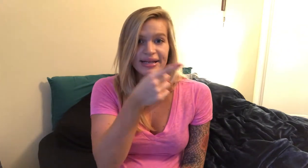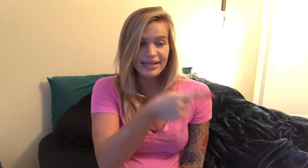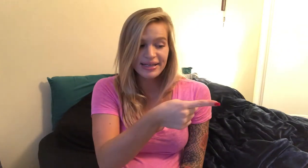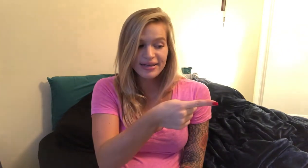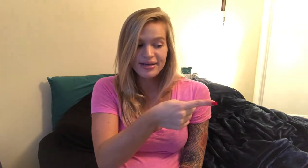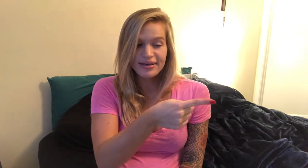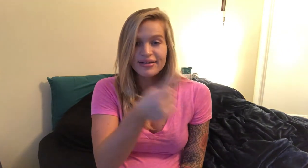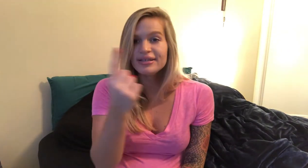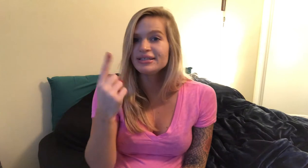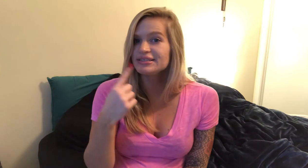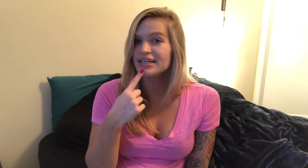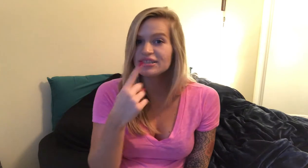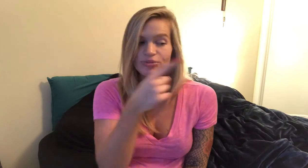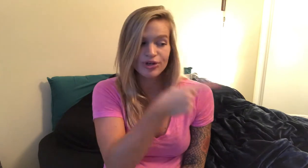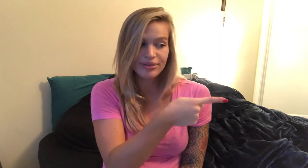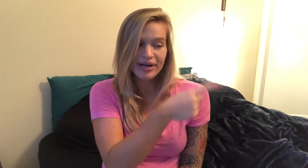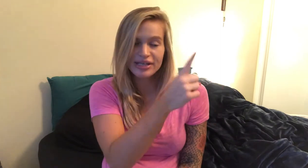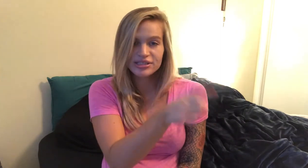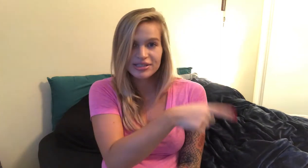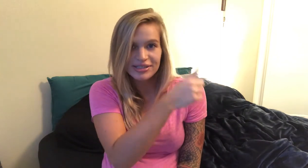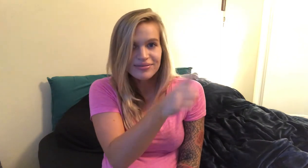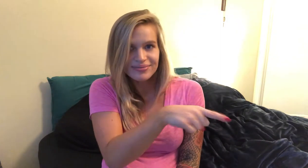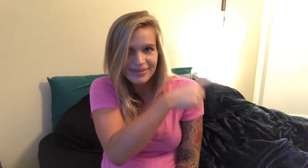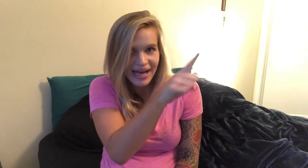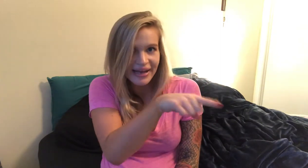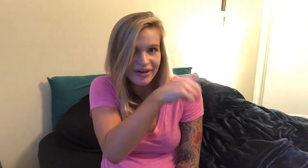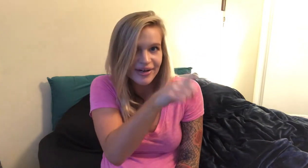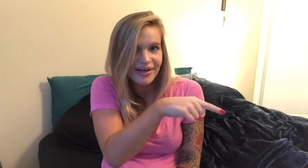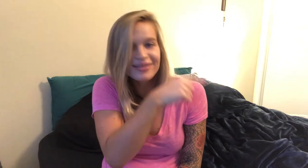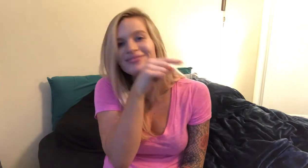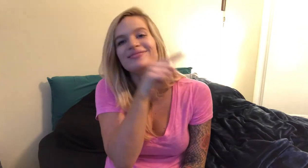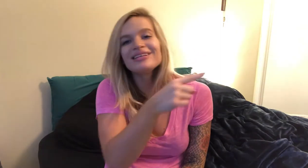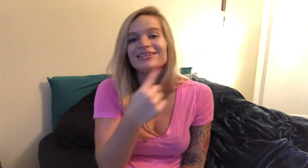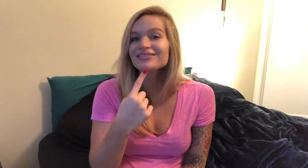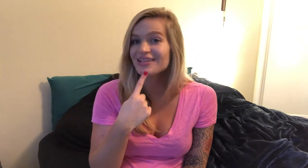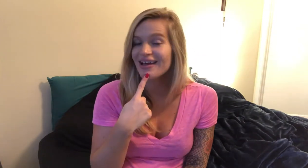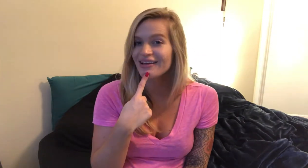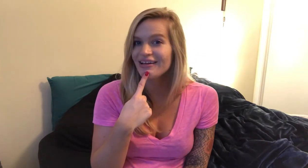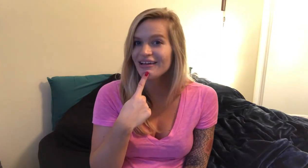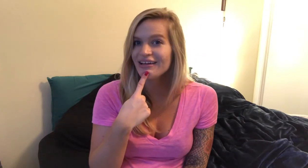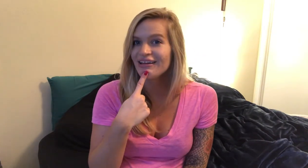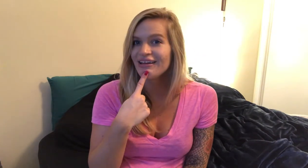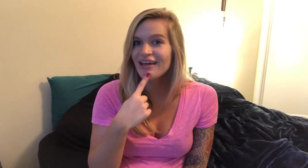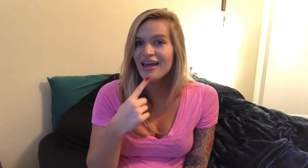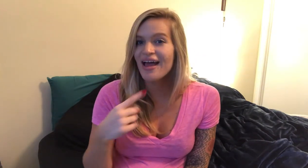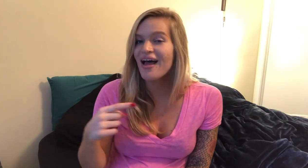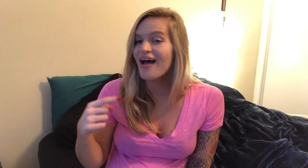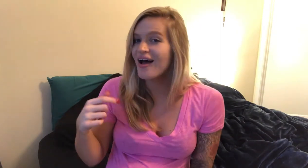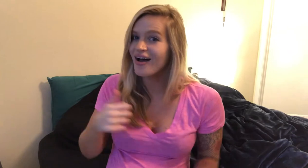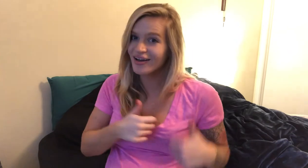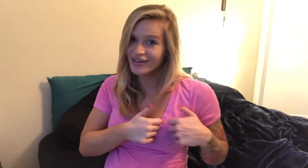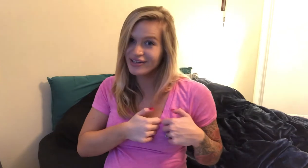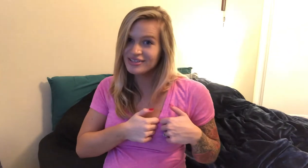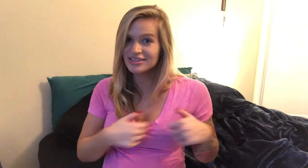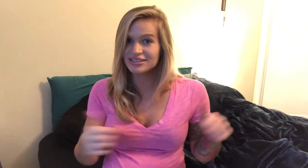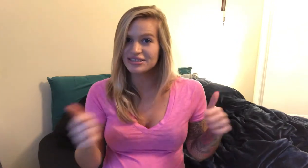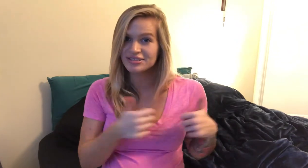he said so pointing back to the guy area he said honey so this is